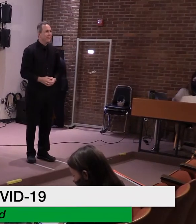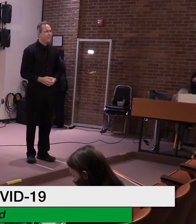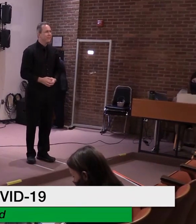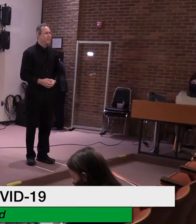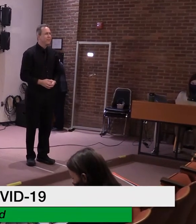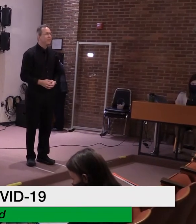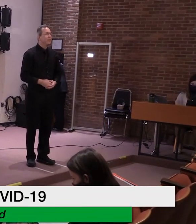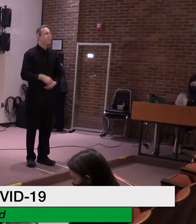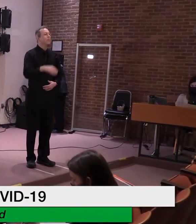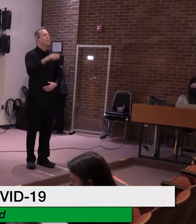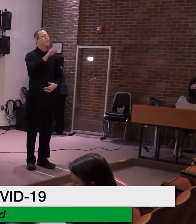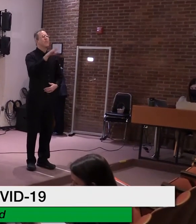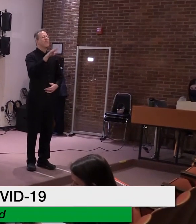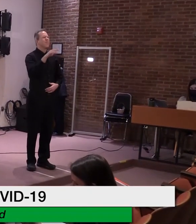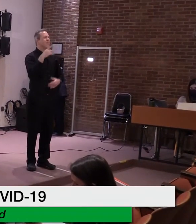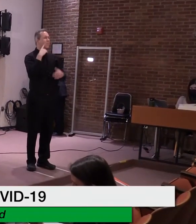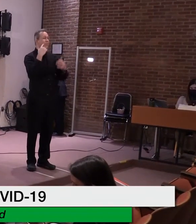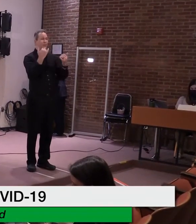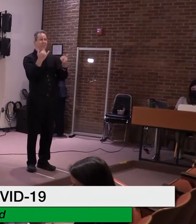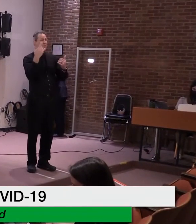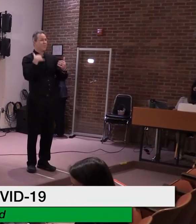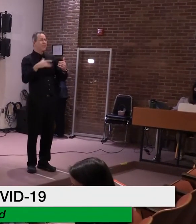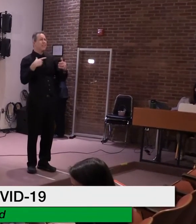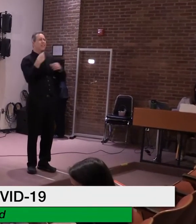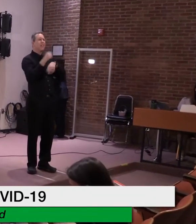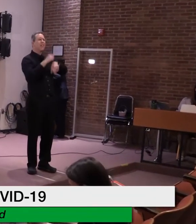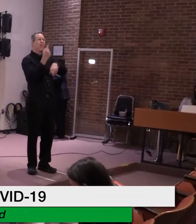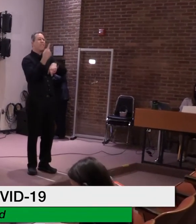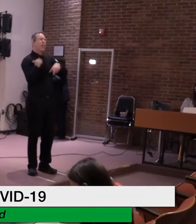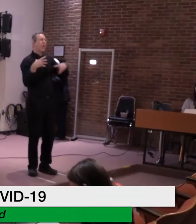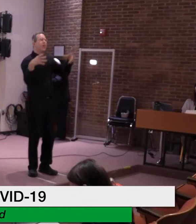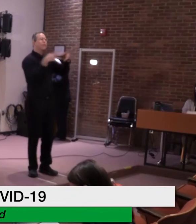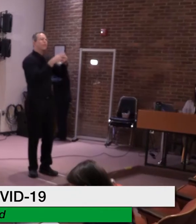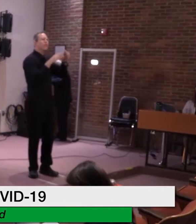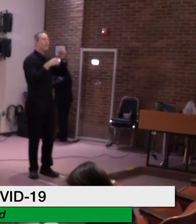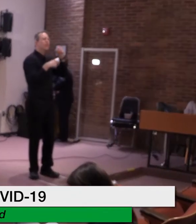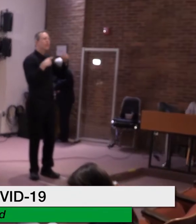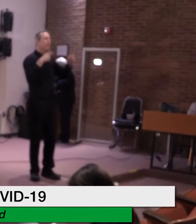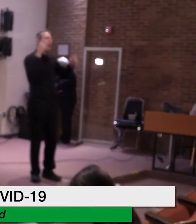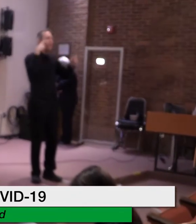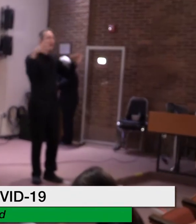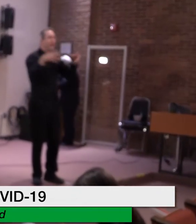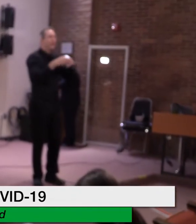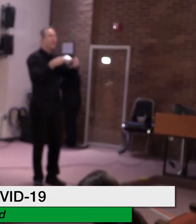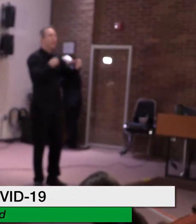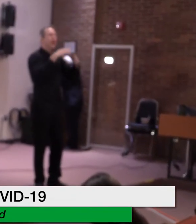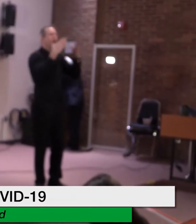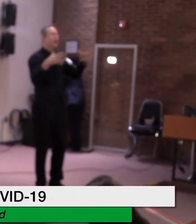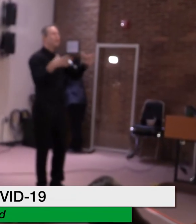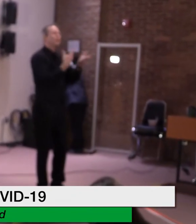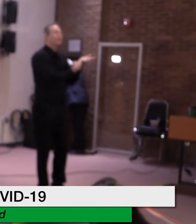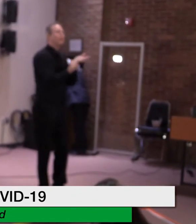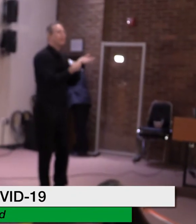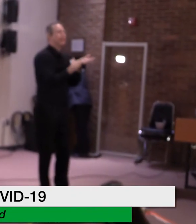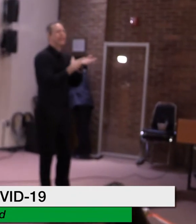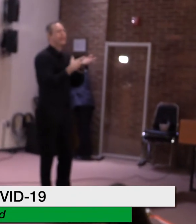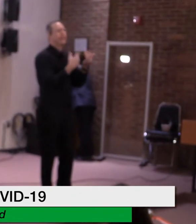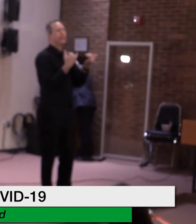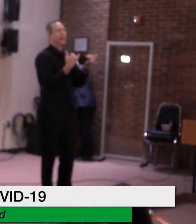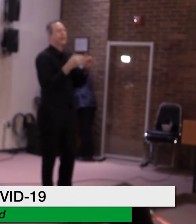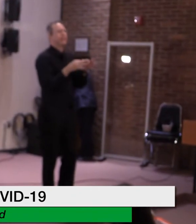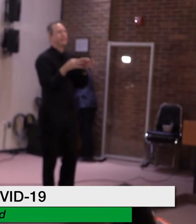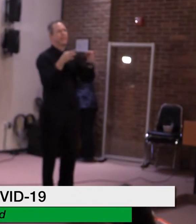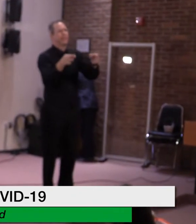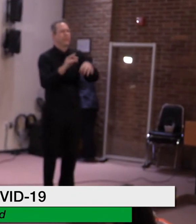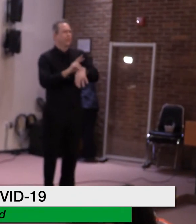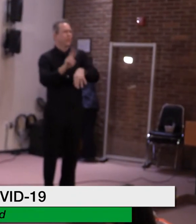My call with fellow governors in the White House is going to be this afternoon at 2 o'clock instead of